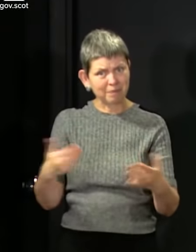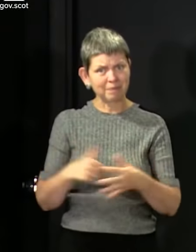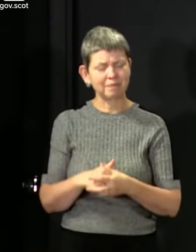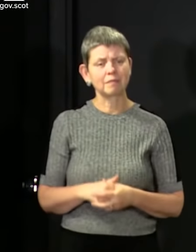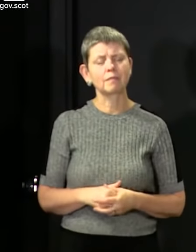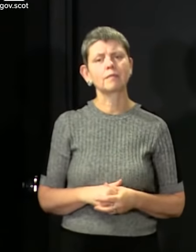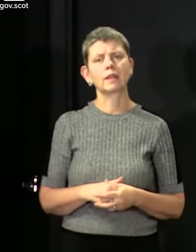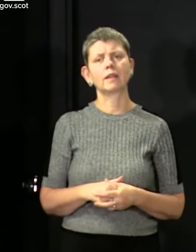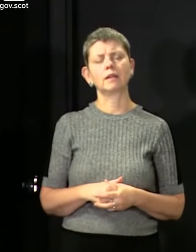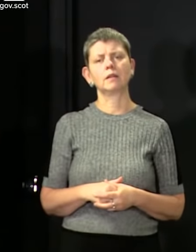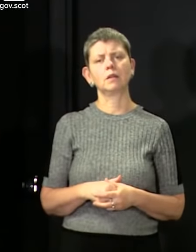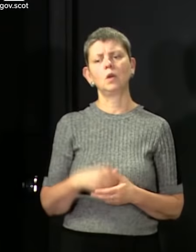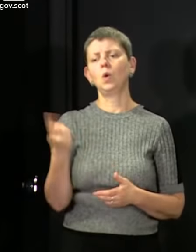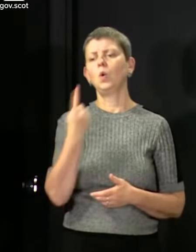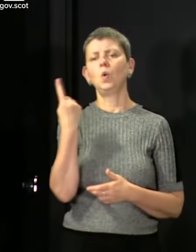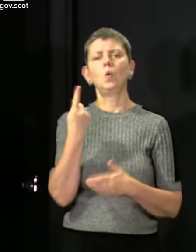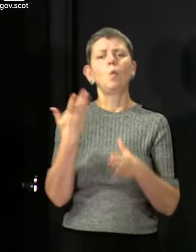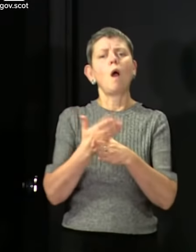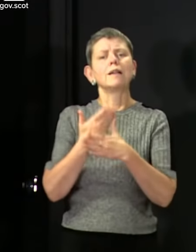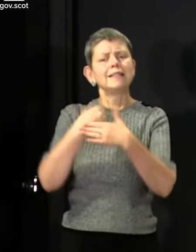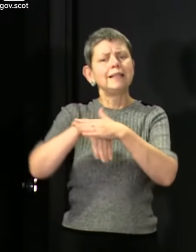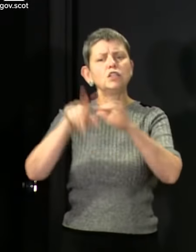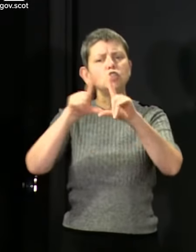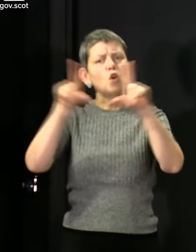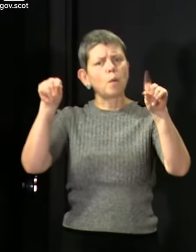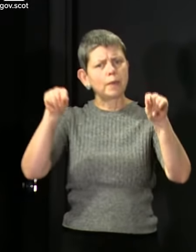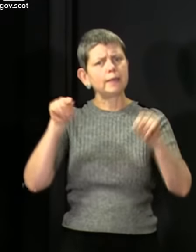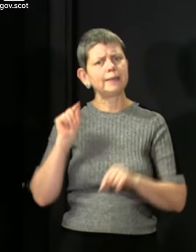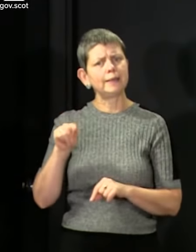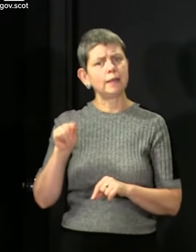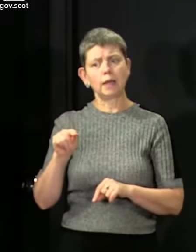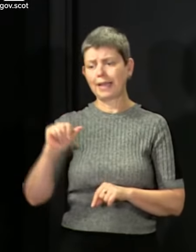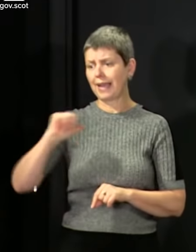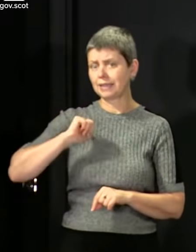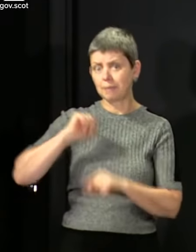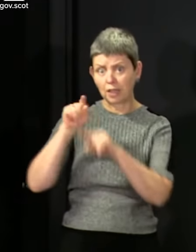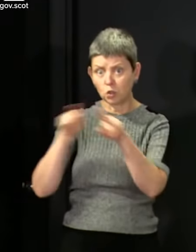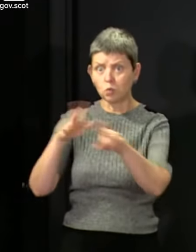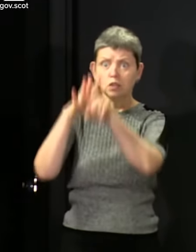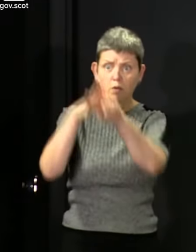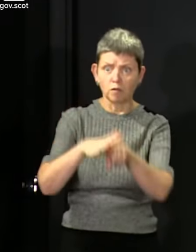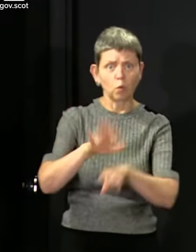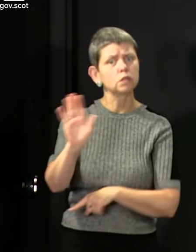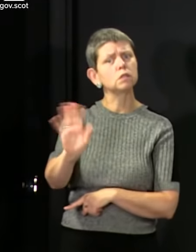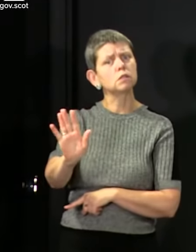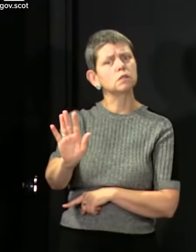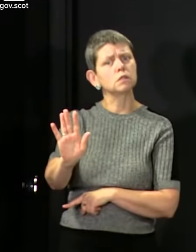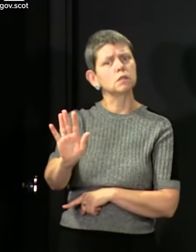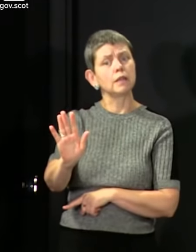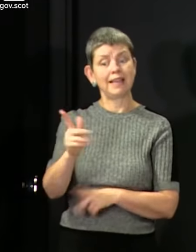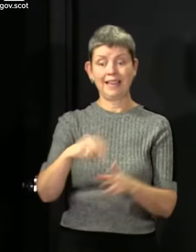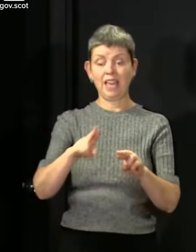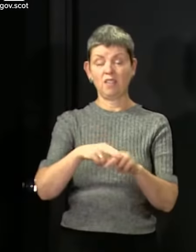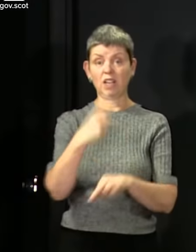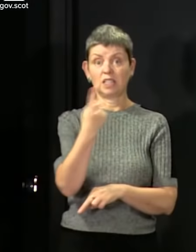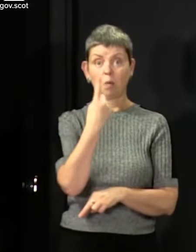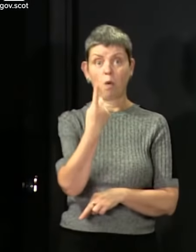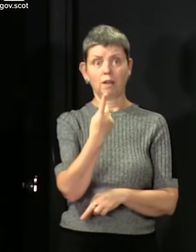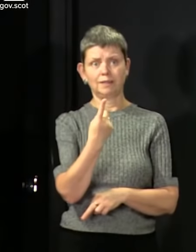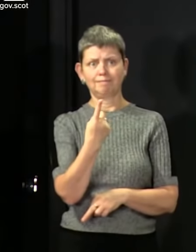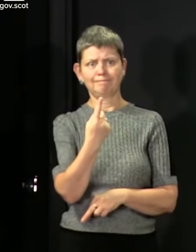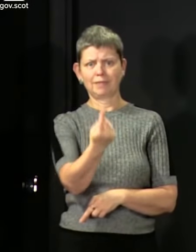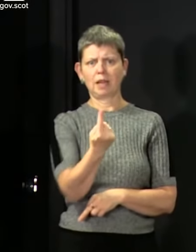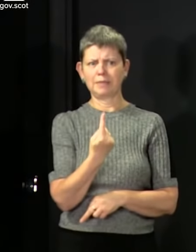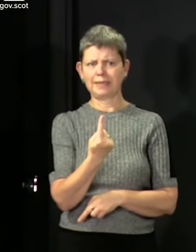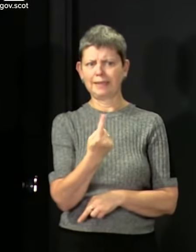So shop owners, shop workers, I've said all along, we do not expect you to enforce it. Yeah, if a customer can be encouraged to